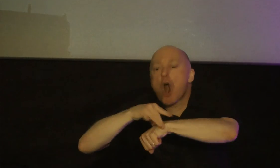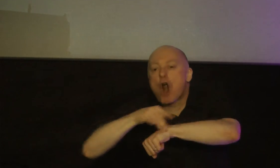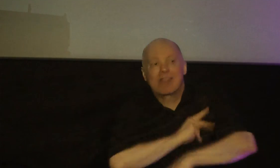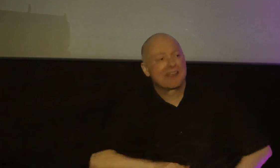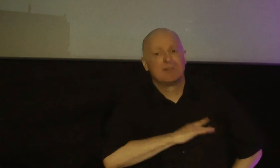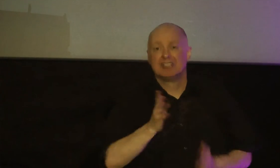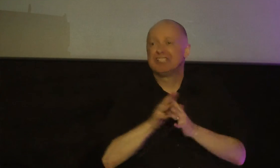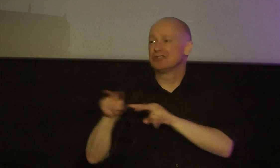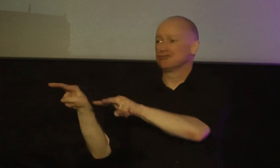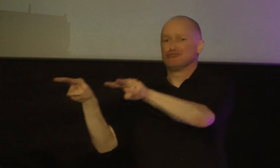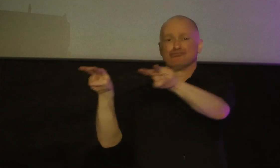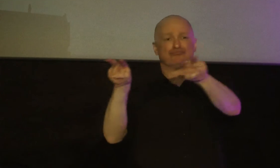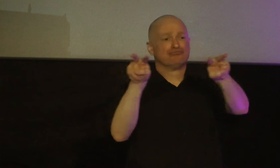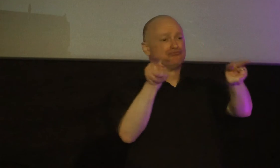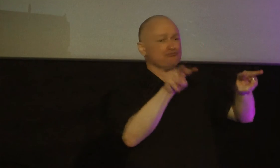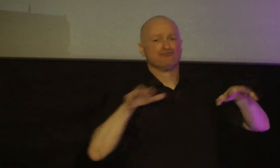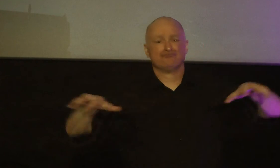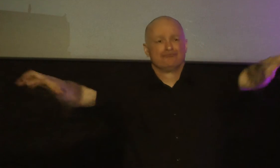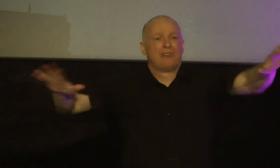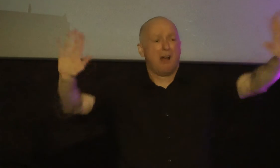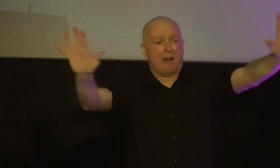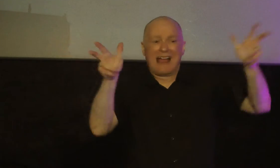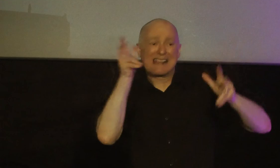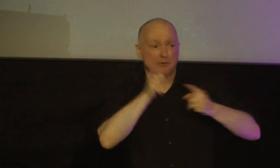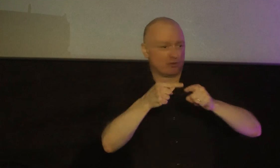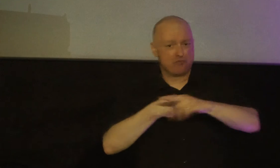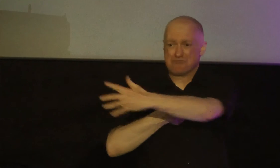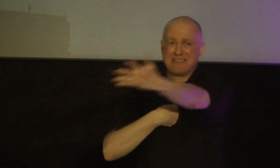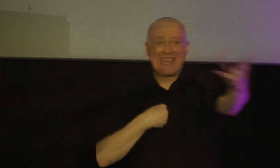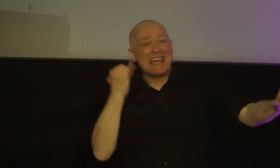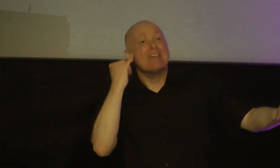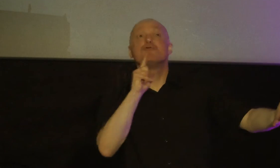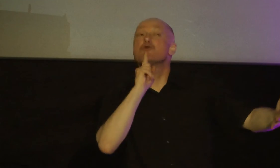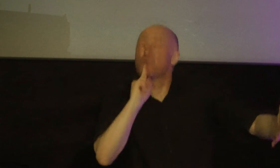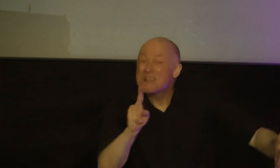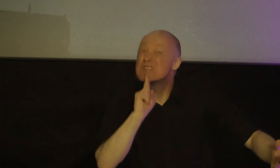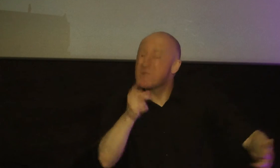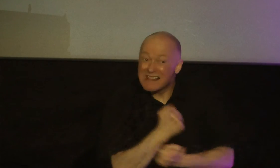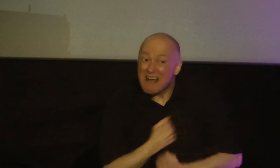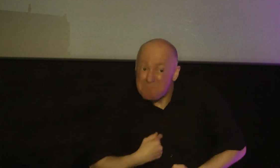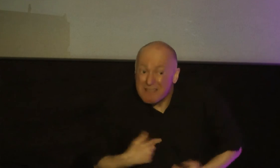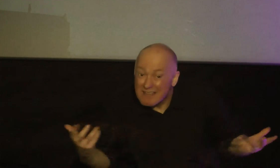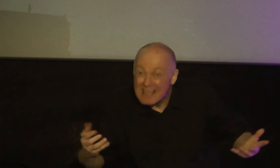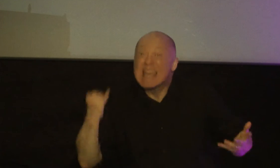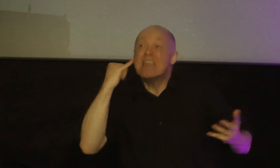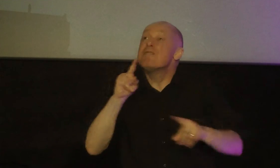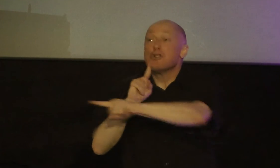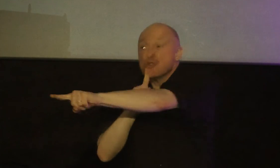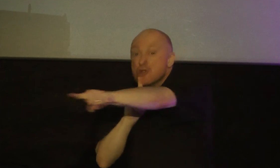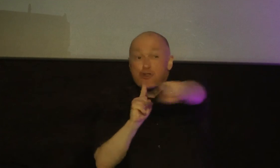looks at thousands of people and he said listen listen listen listen if you really love me if you really love me